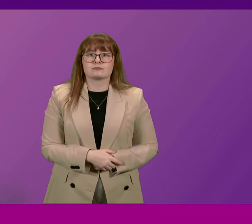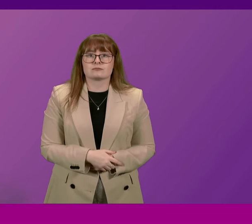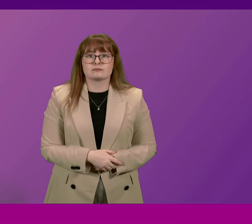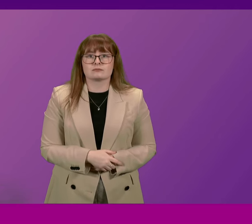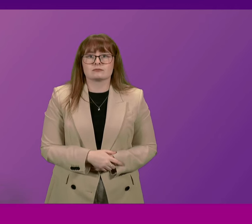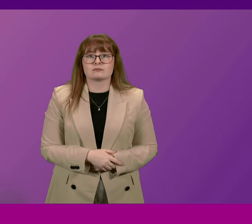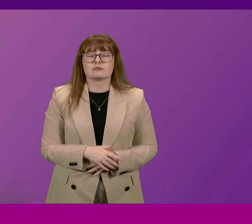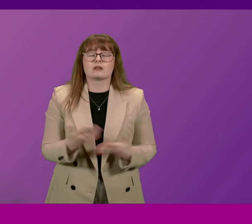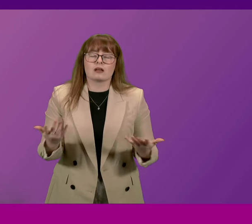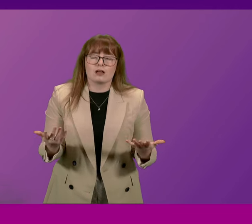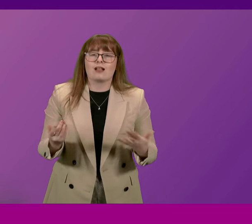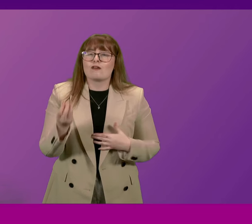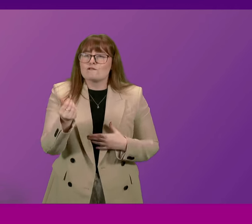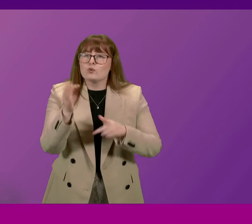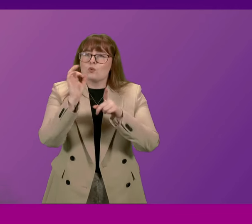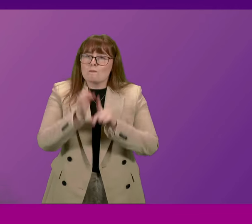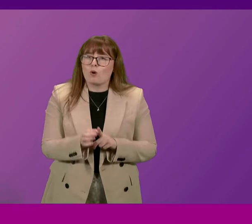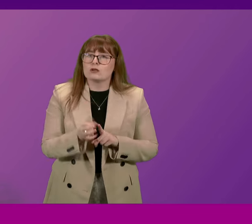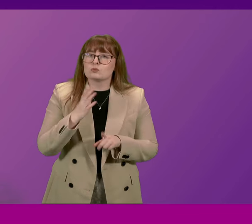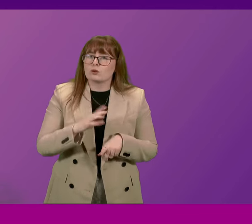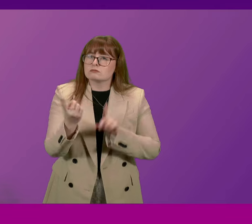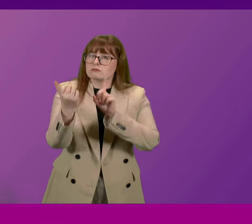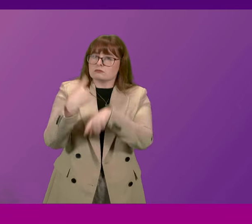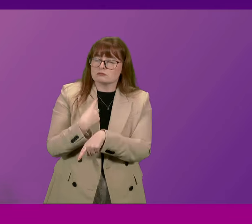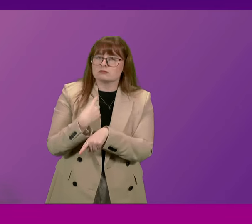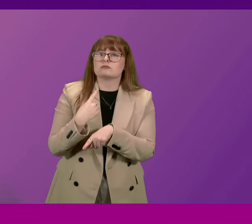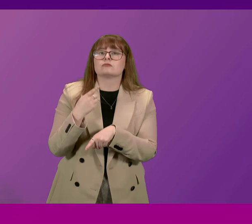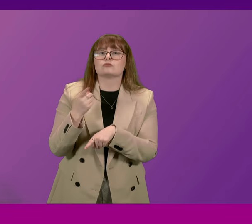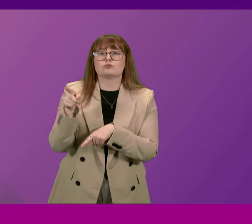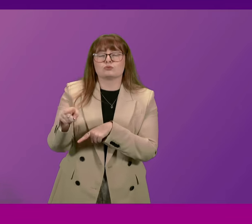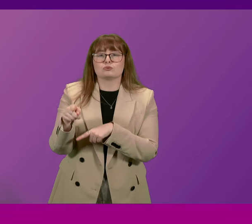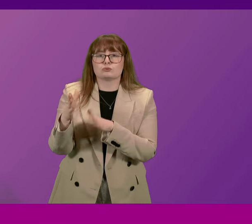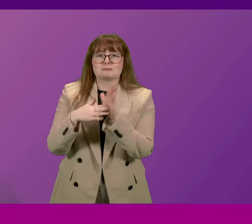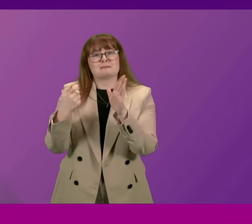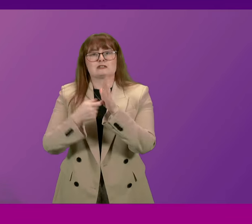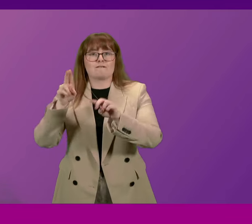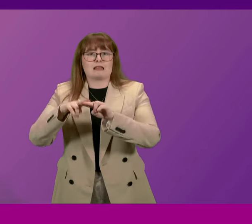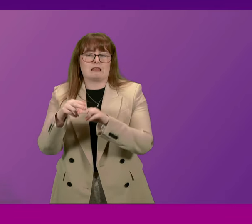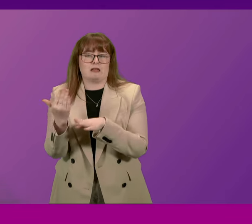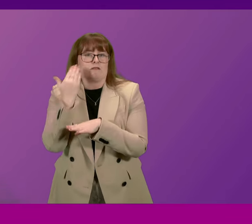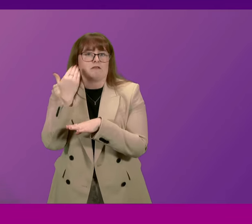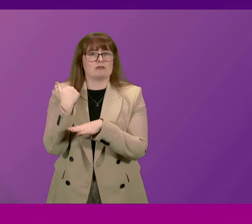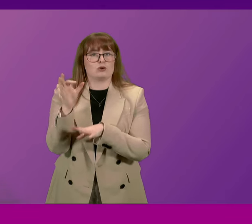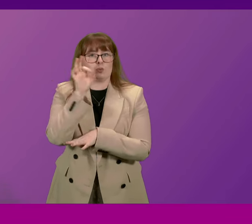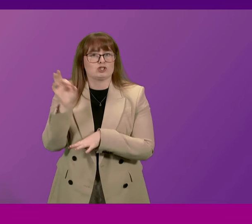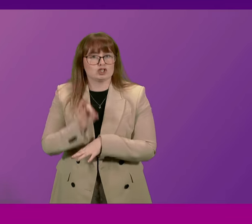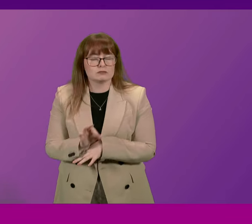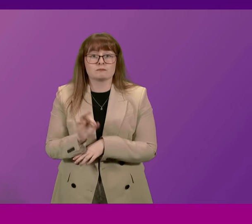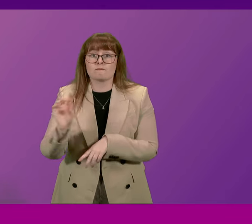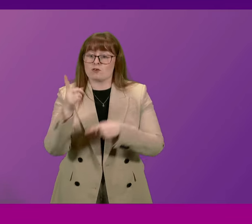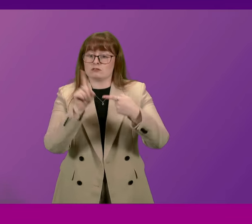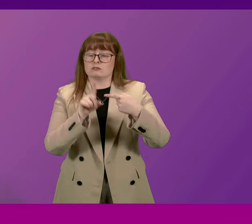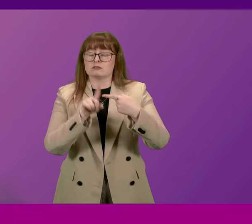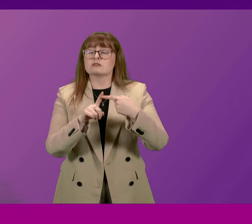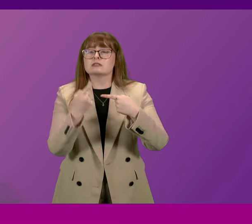There's a couple of points I'd make at the outset of responding to Mr Finlay's latest question to me. The first is